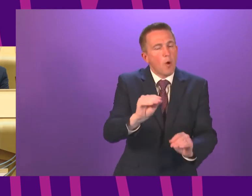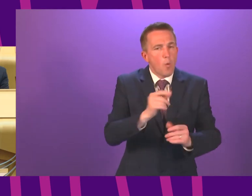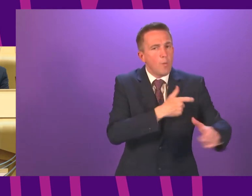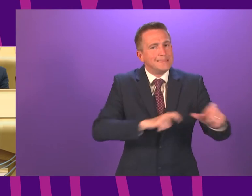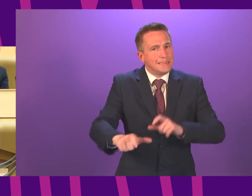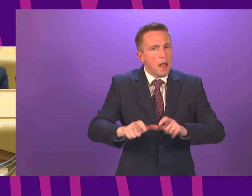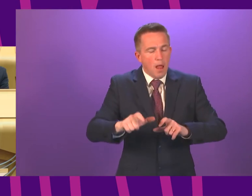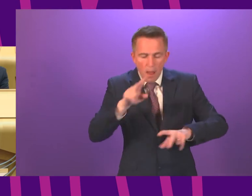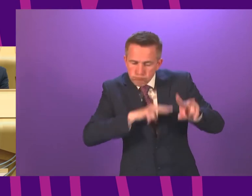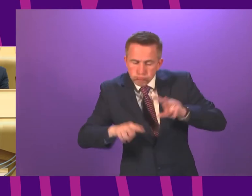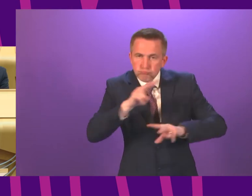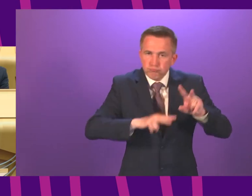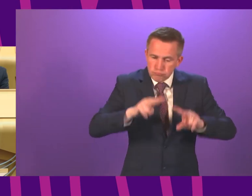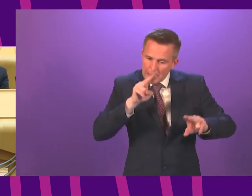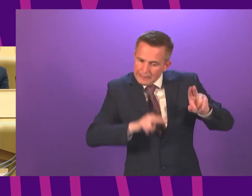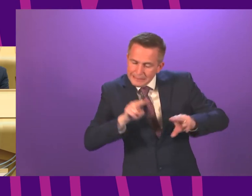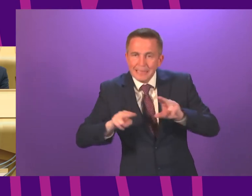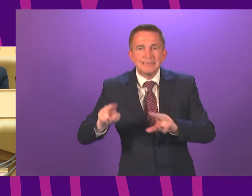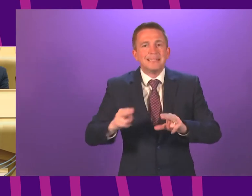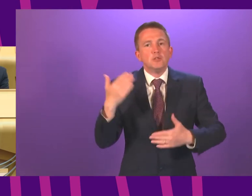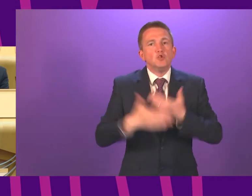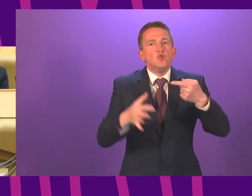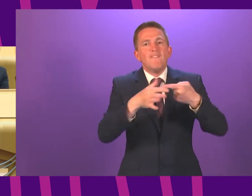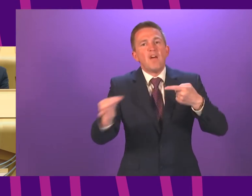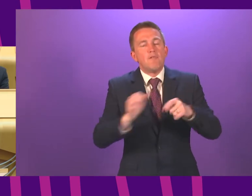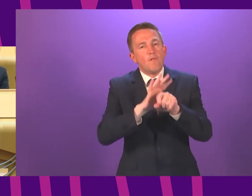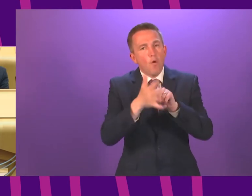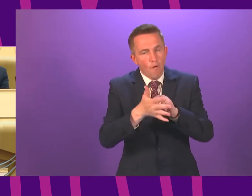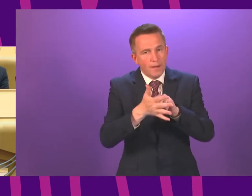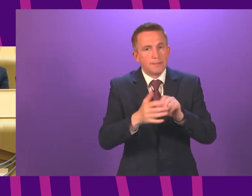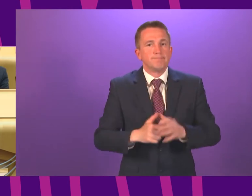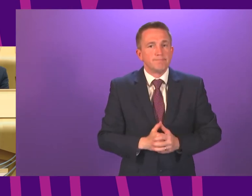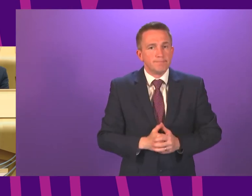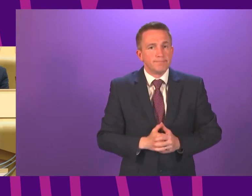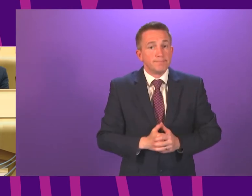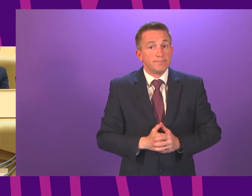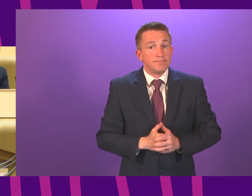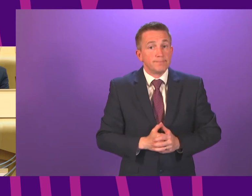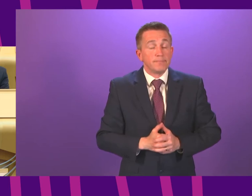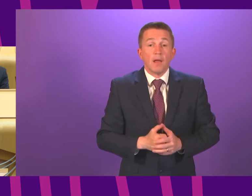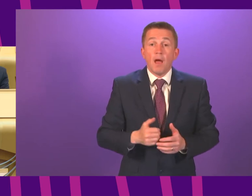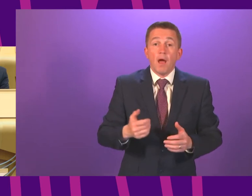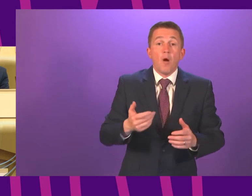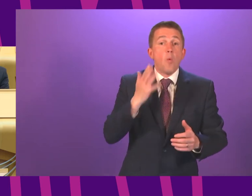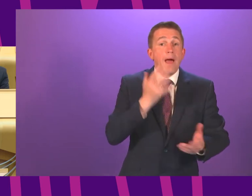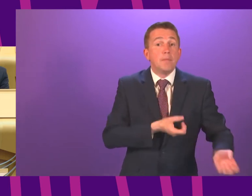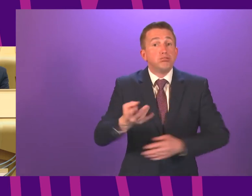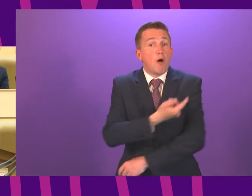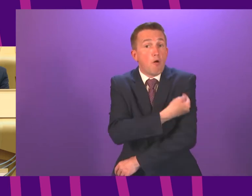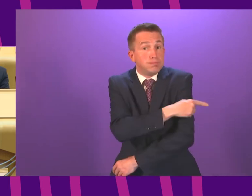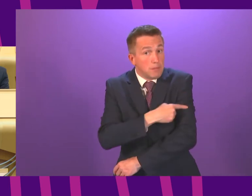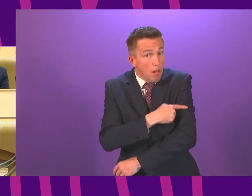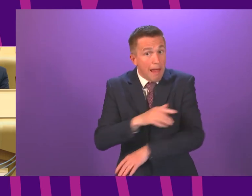impact of the new variant. In addition, the length of time people are spending in hospital has also been reducing